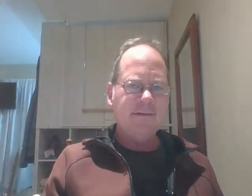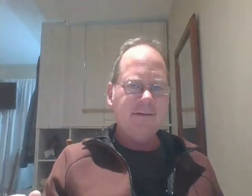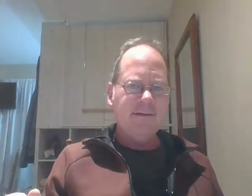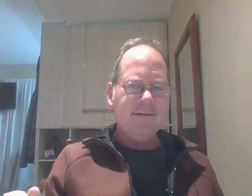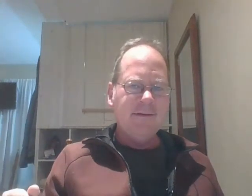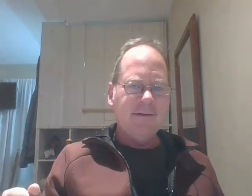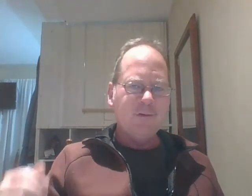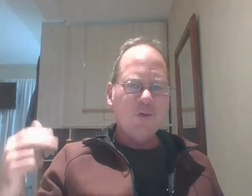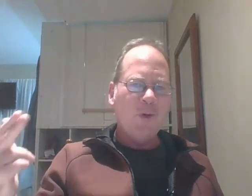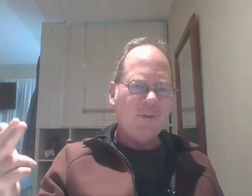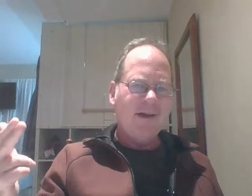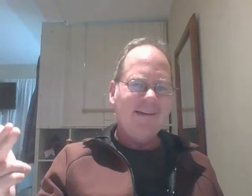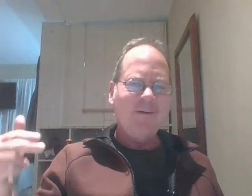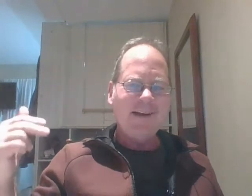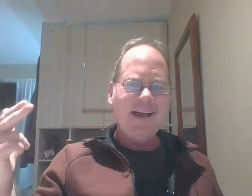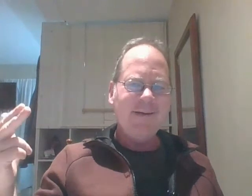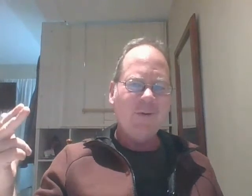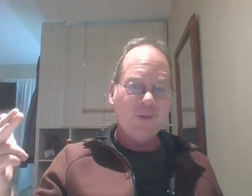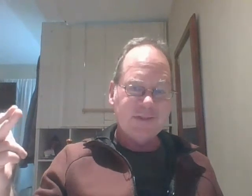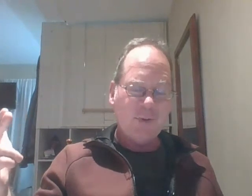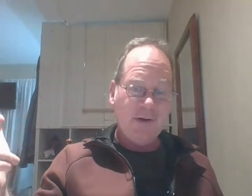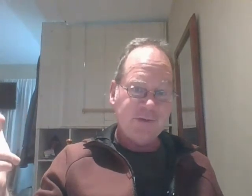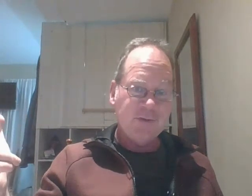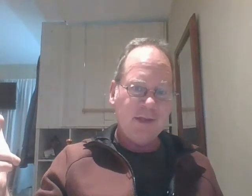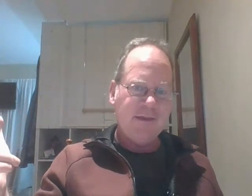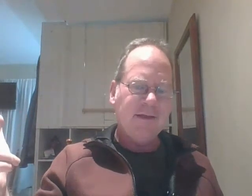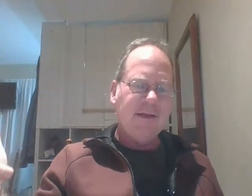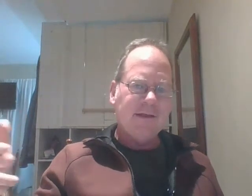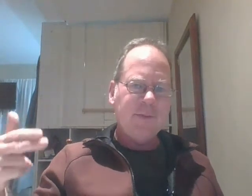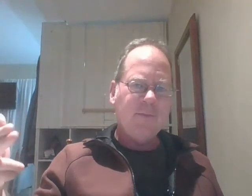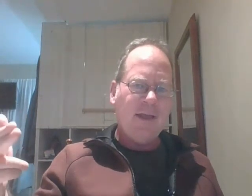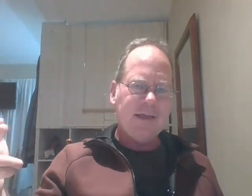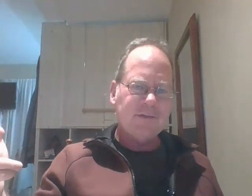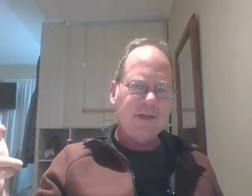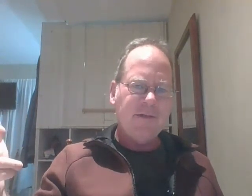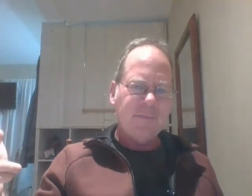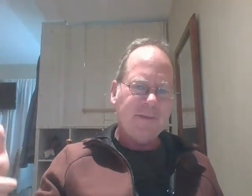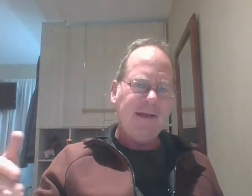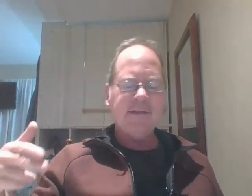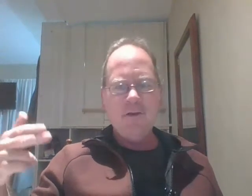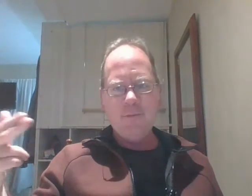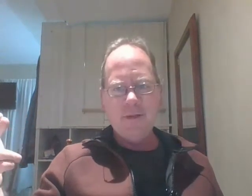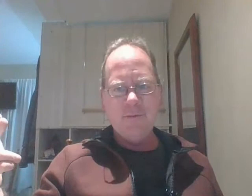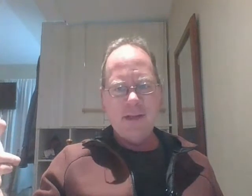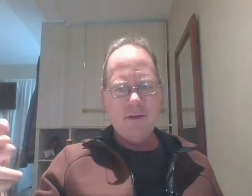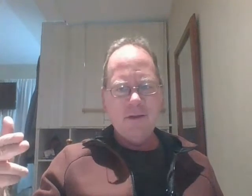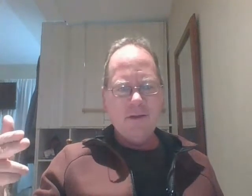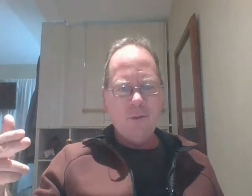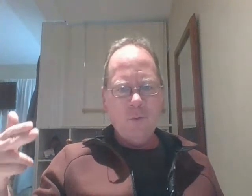like there's nowhere to run and nowhere to hide anymore which is partly true i think because people ask me they ask other people like well what's the